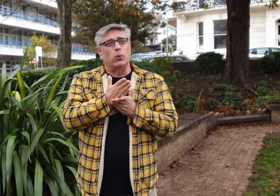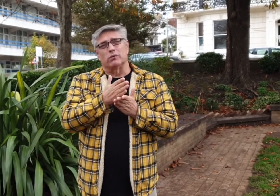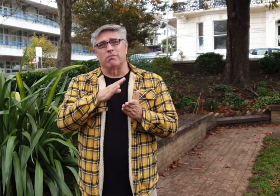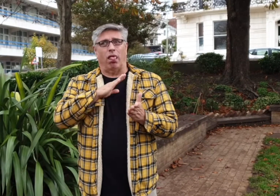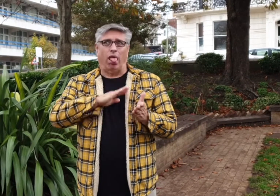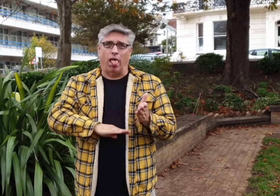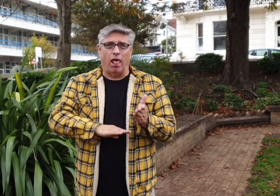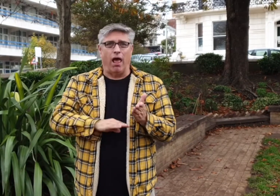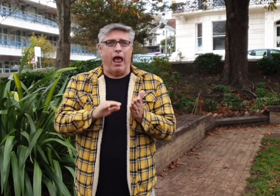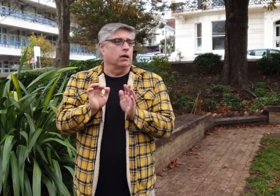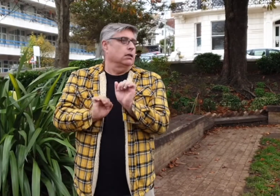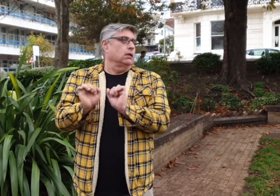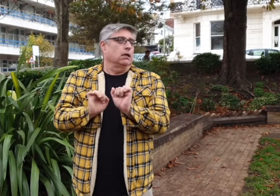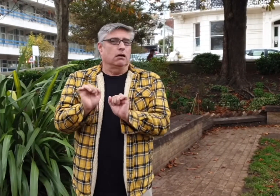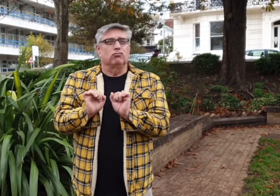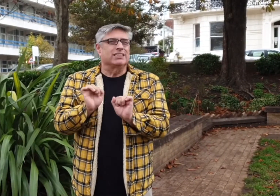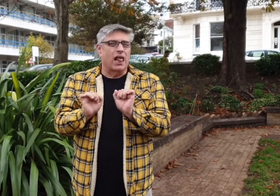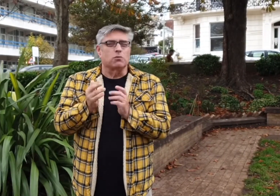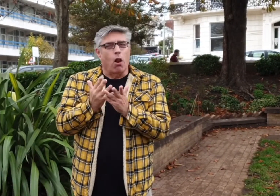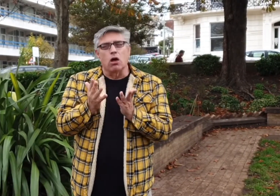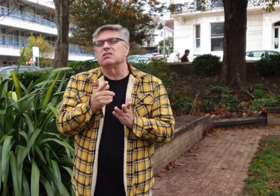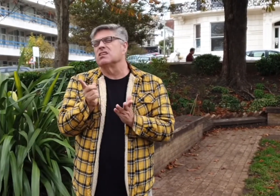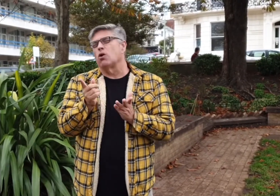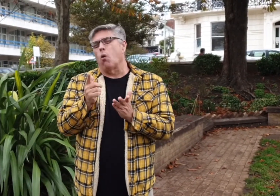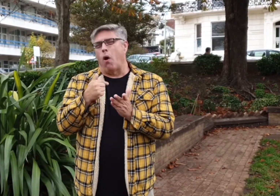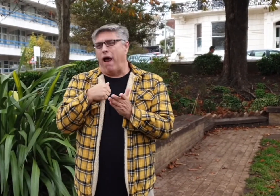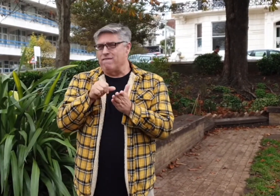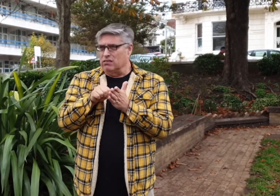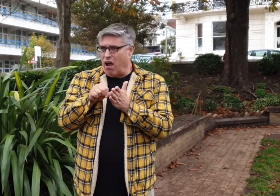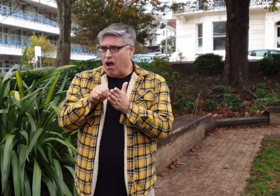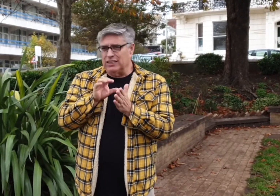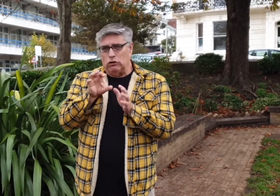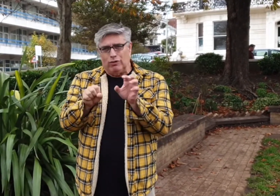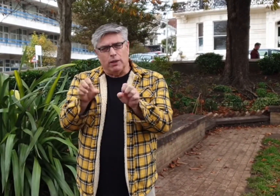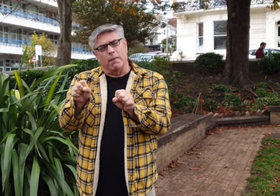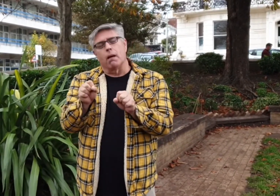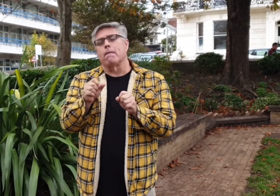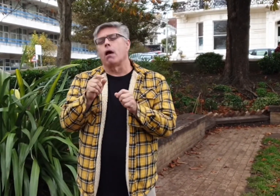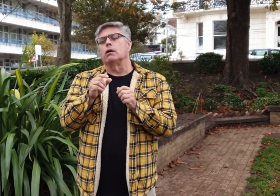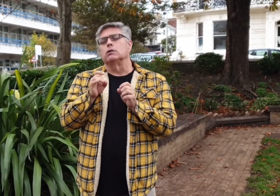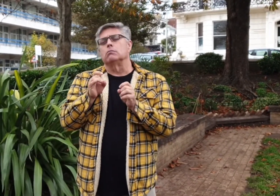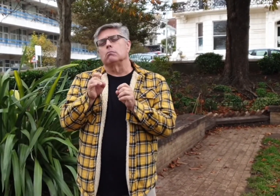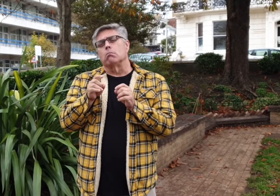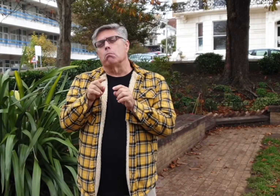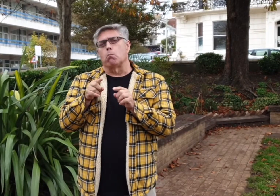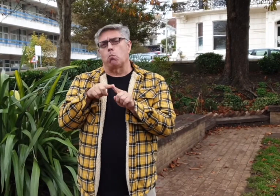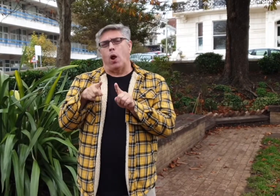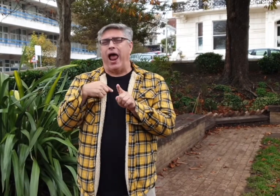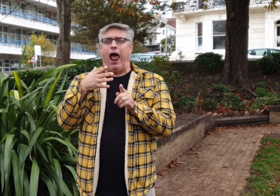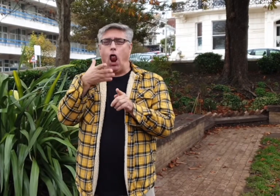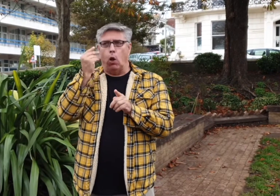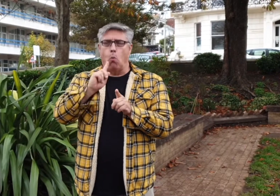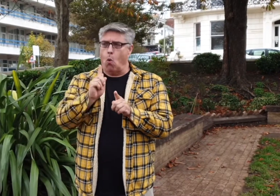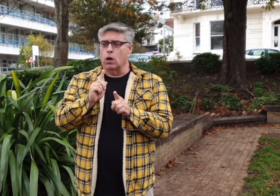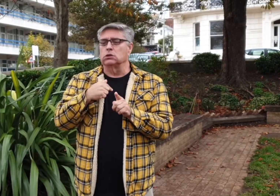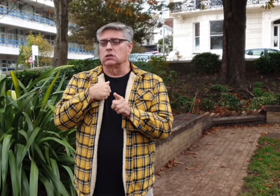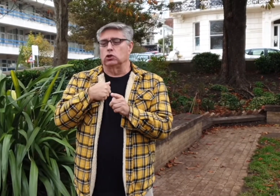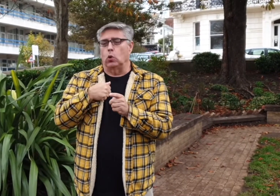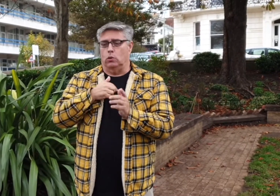because they don't necessarily have the technology. Maybe they are feeling quite low in themselves and so they're resistant to